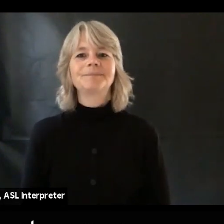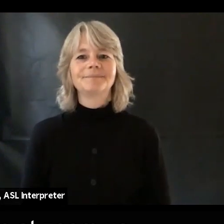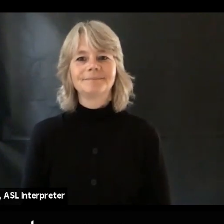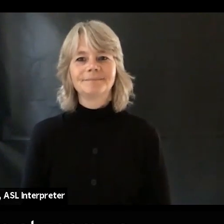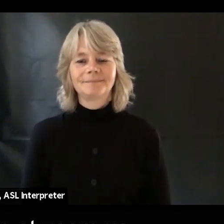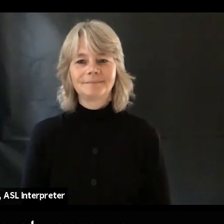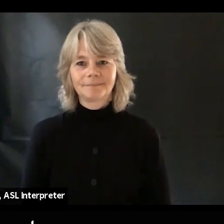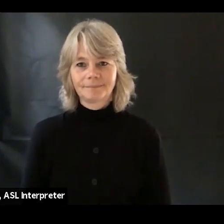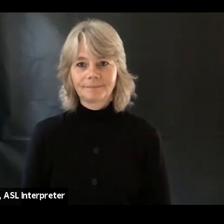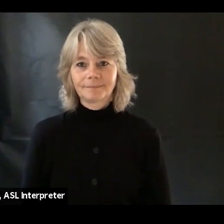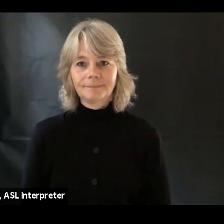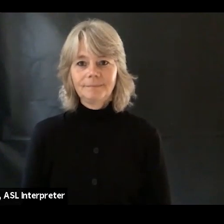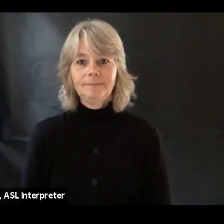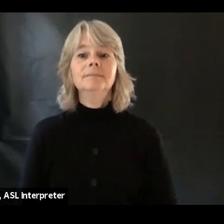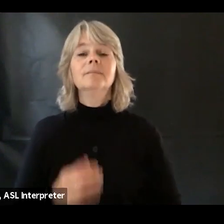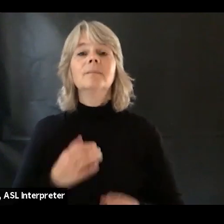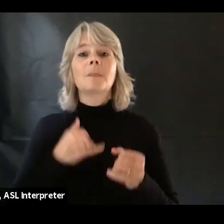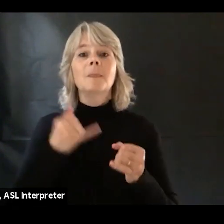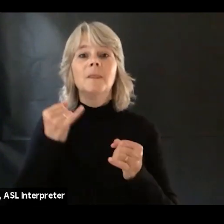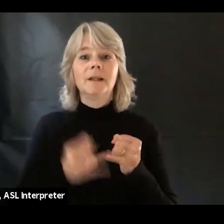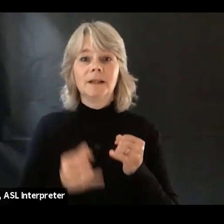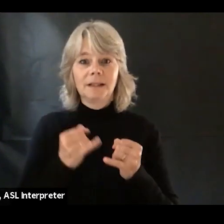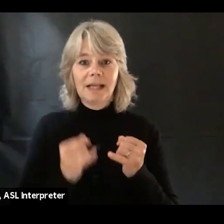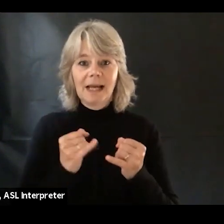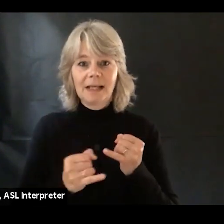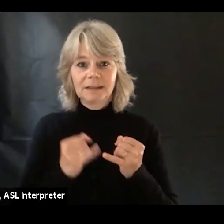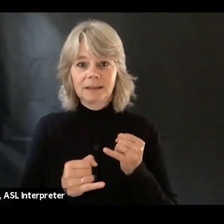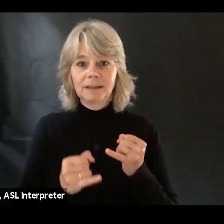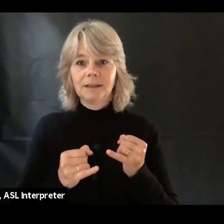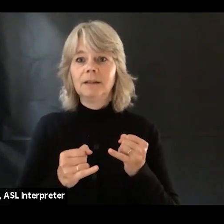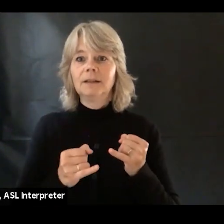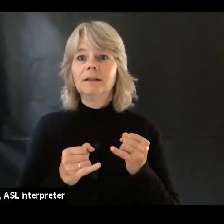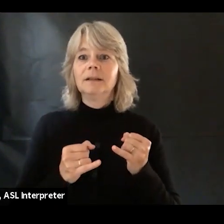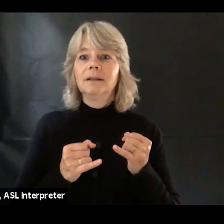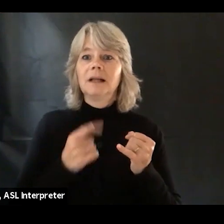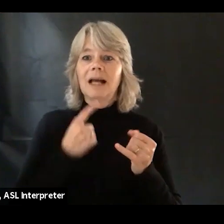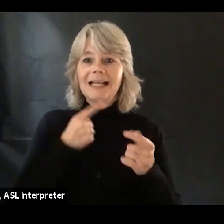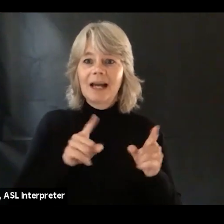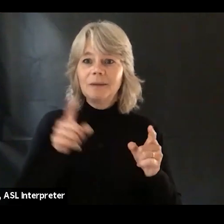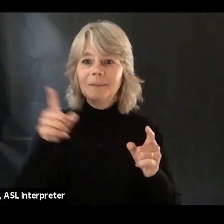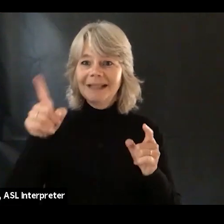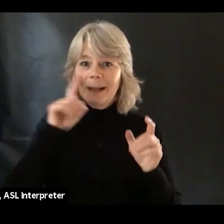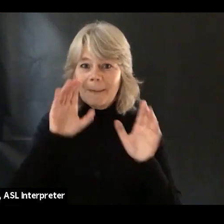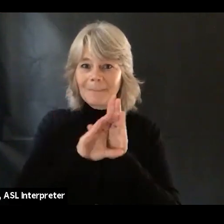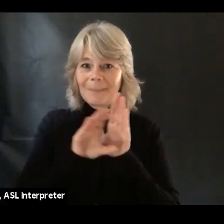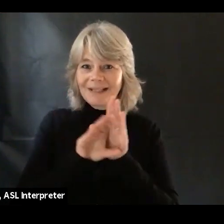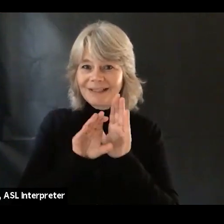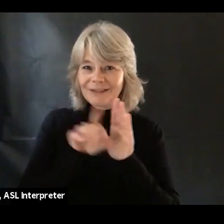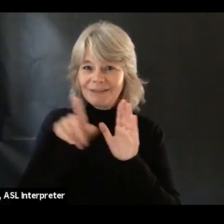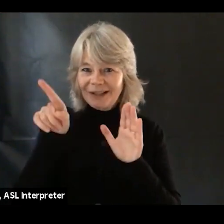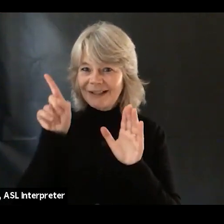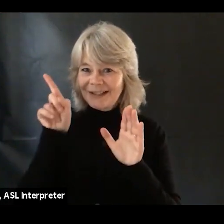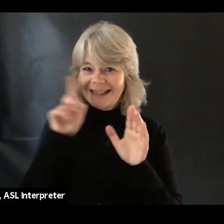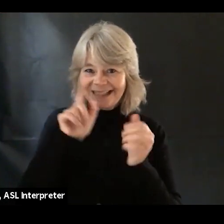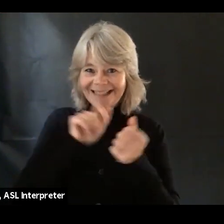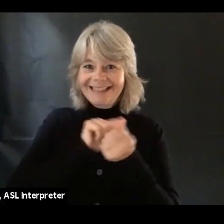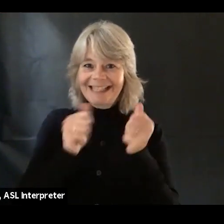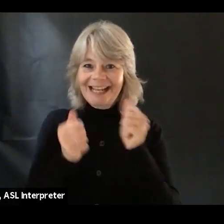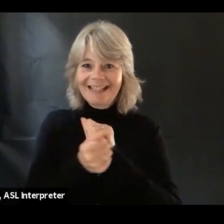And then the last announcement is, you might notice that my picture changed back here. It's a